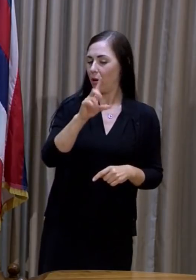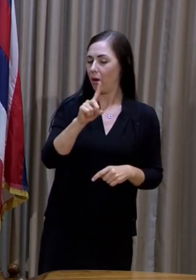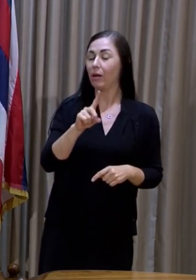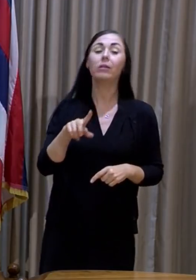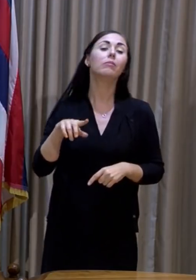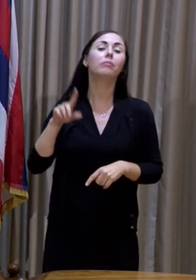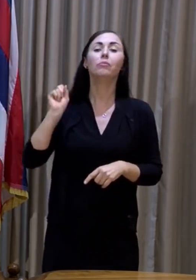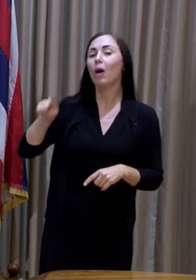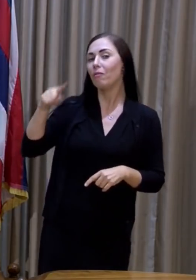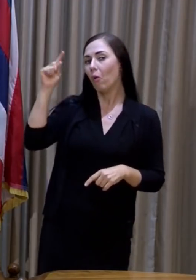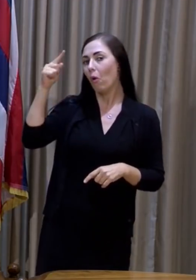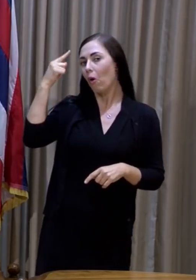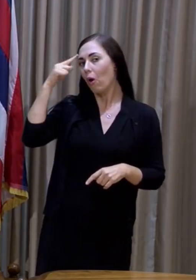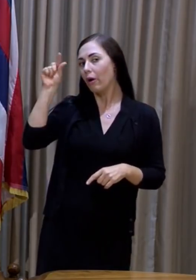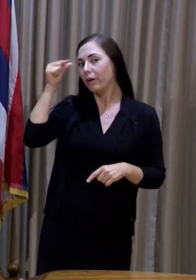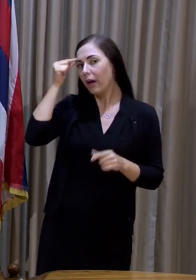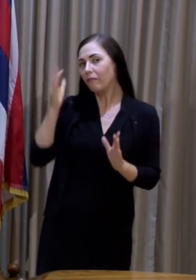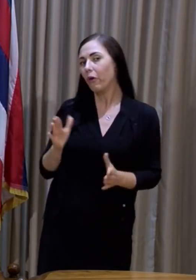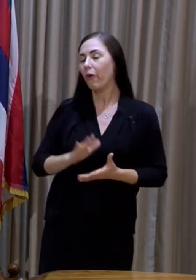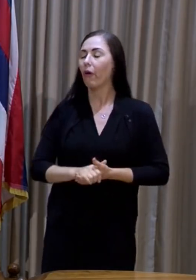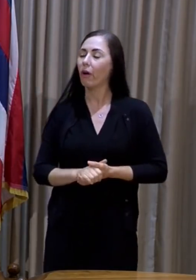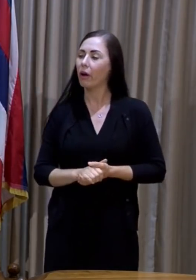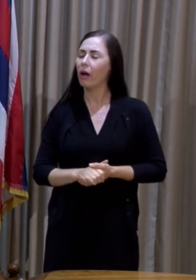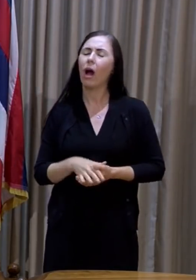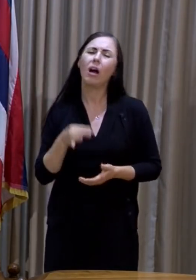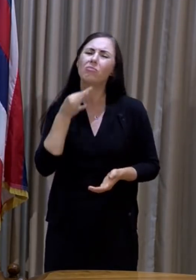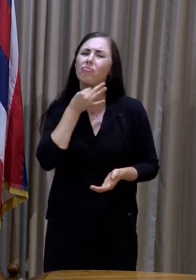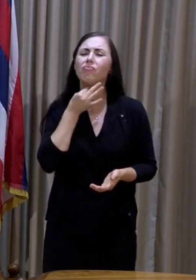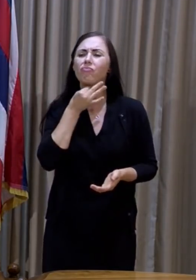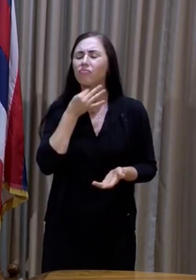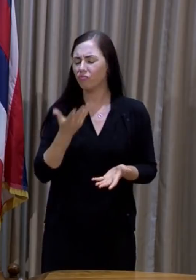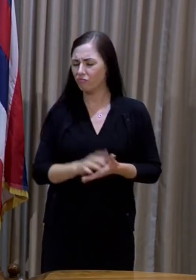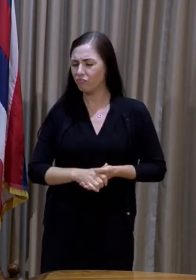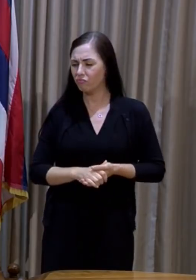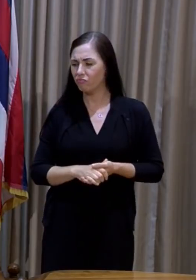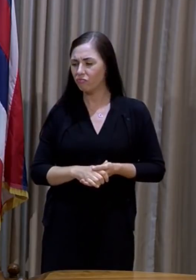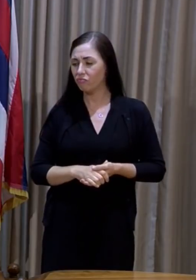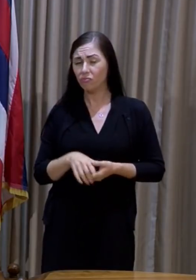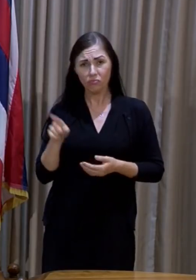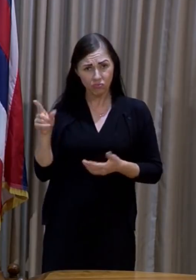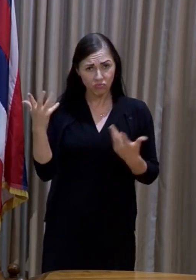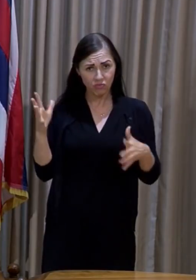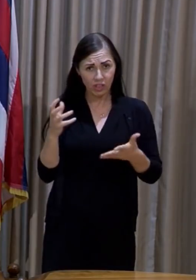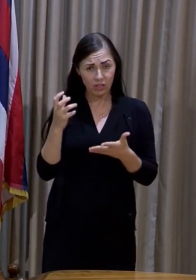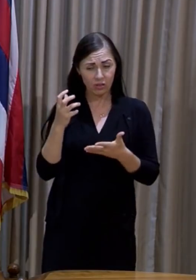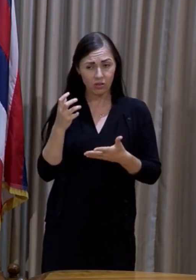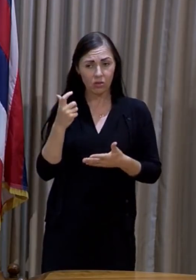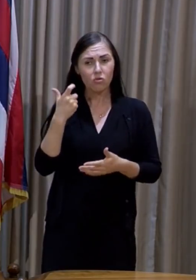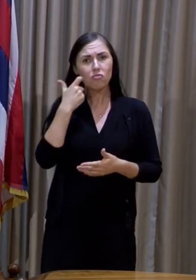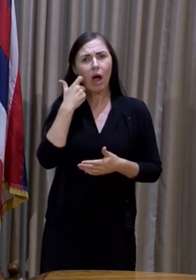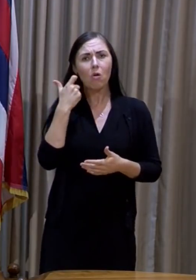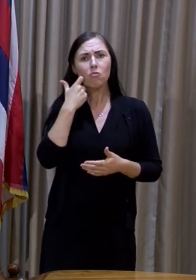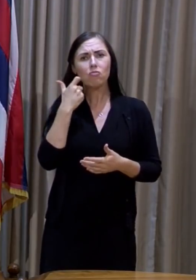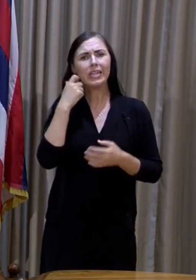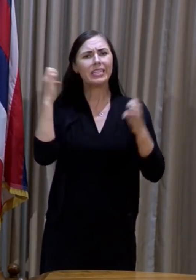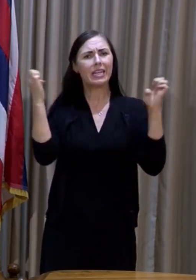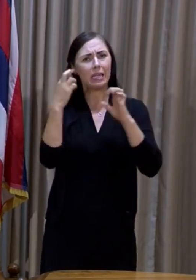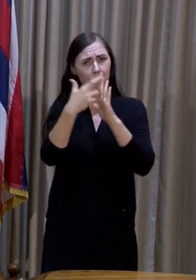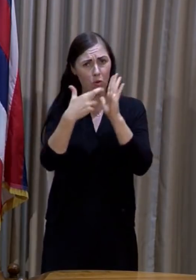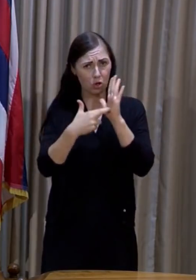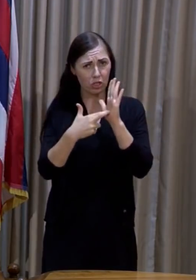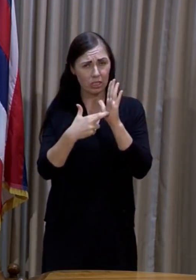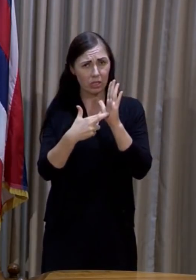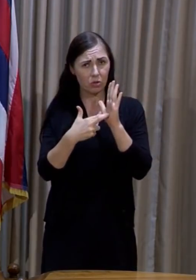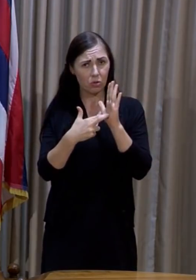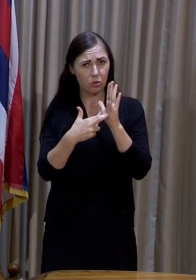is for the governor. I was wondering if you have approved the most recent emergency rule and